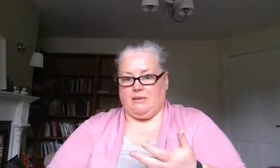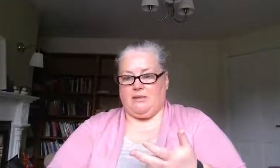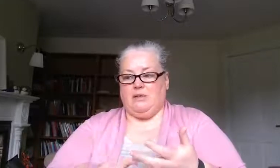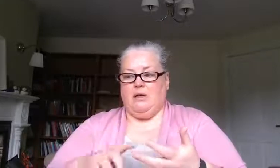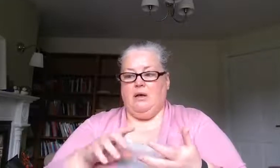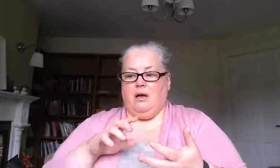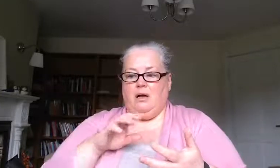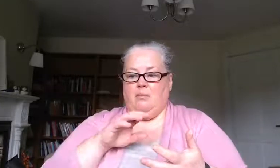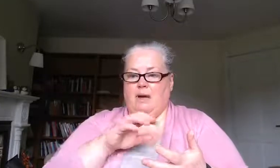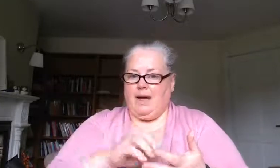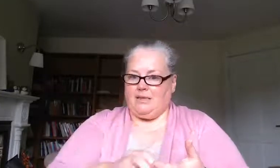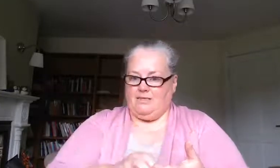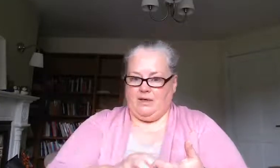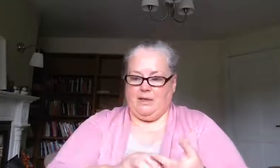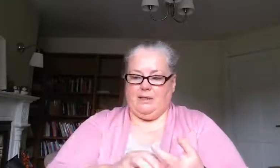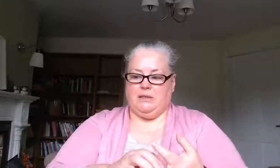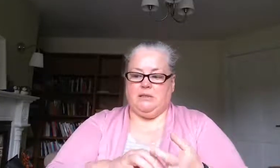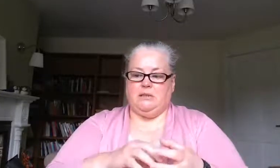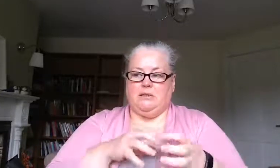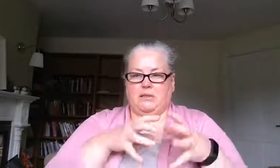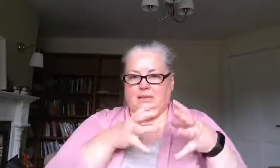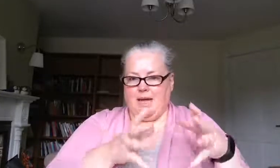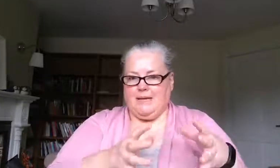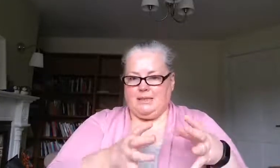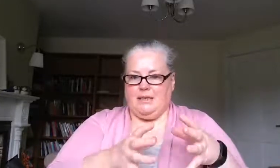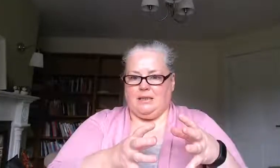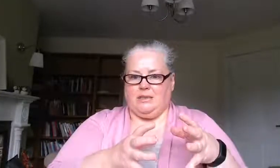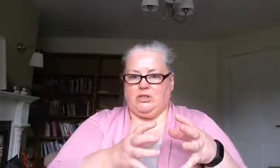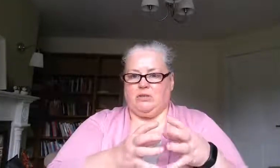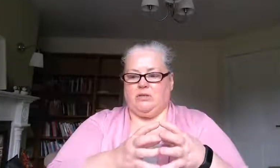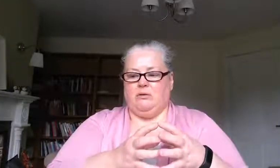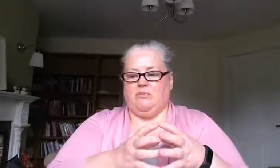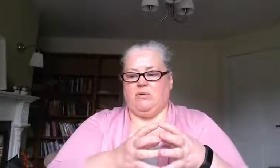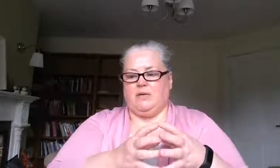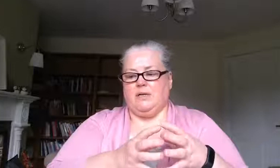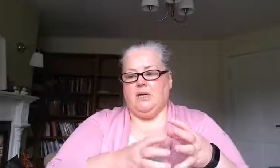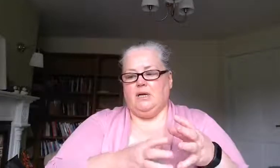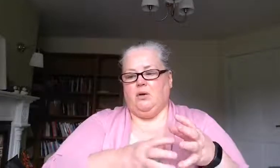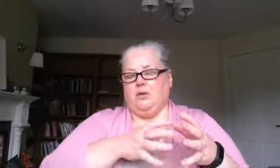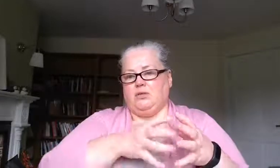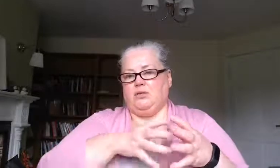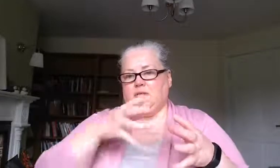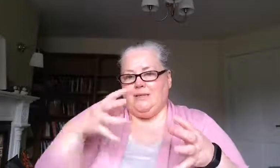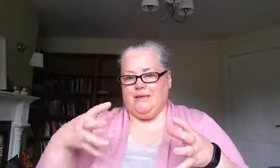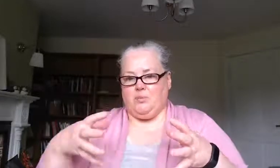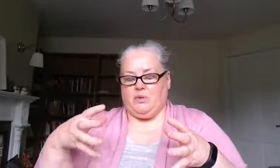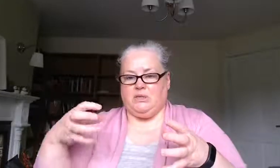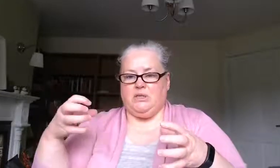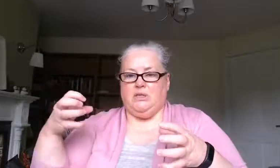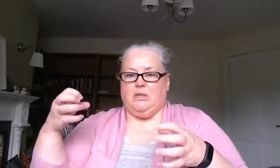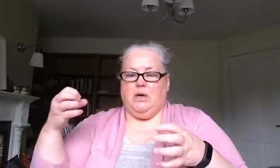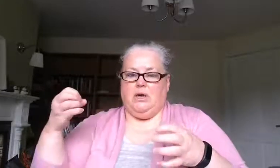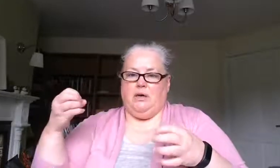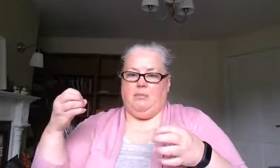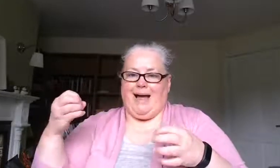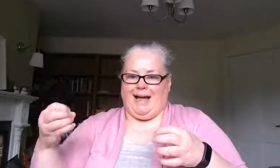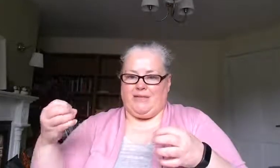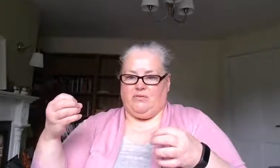um acts of violence the second set of conditions they're looking for is you know is there deliberate um acts of